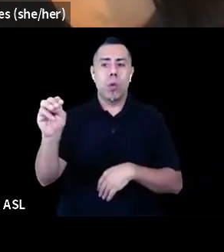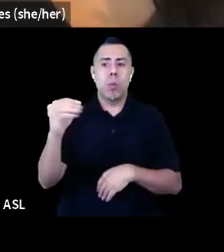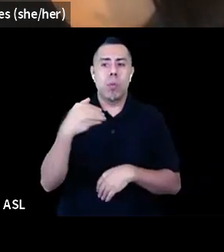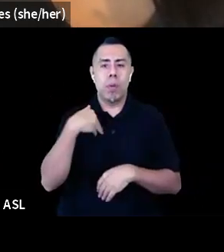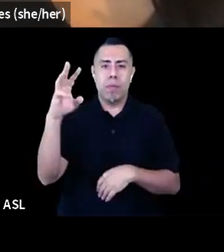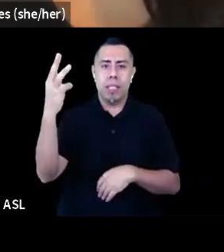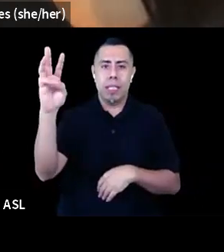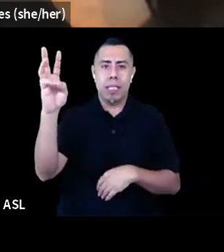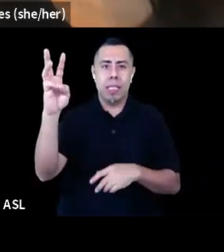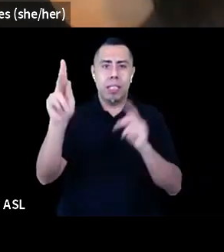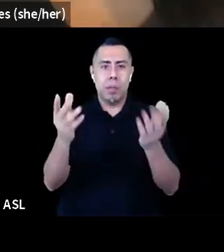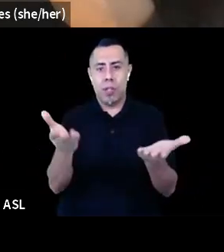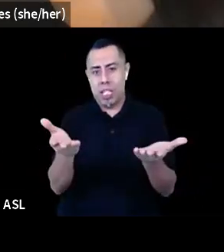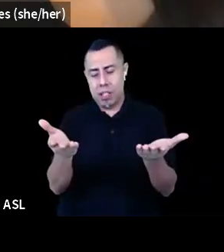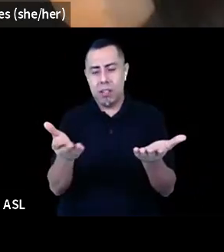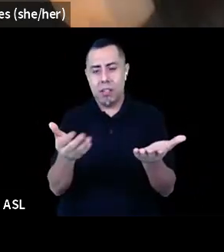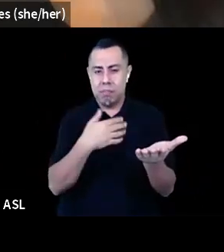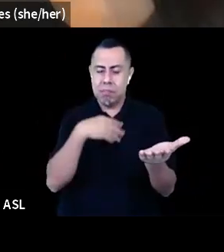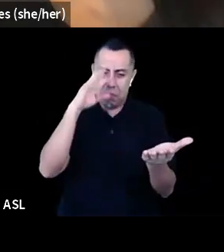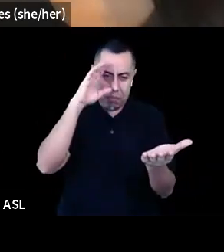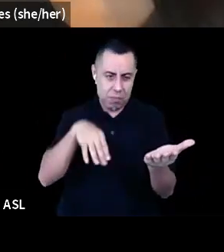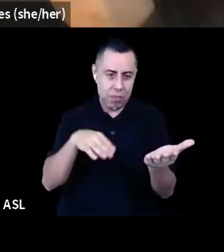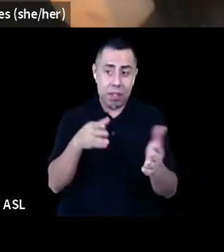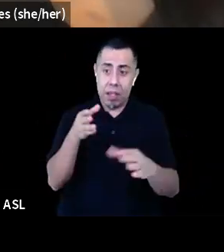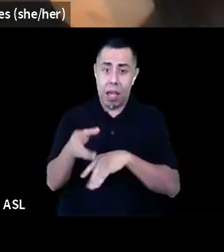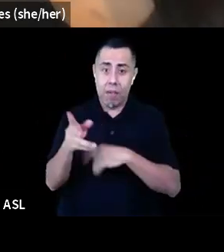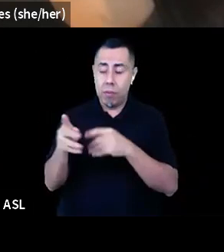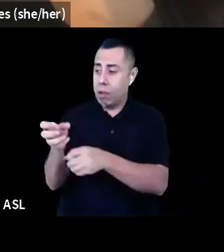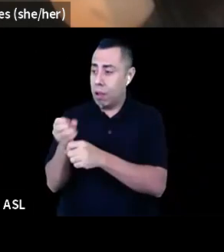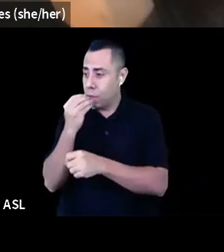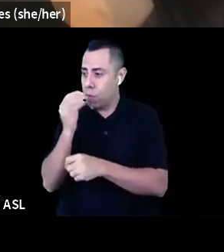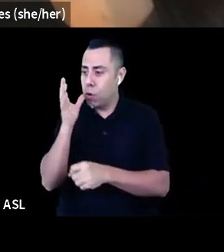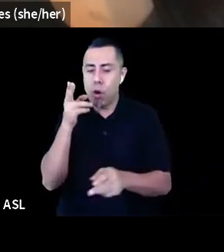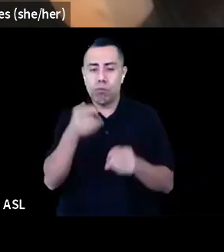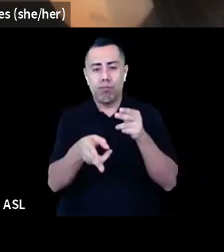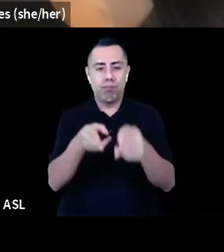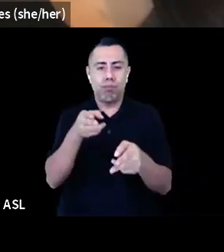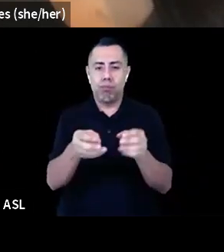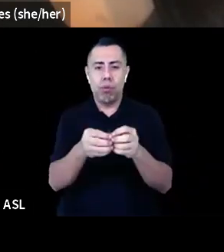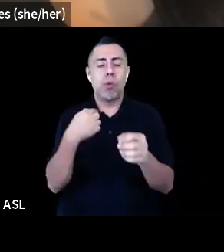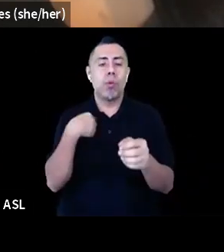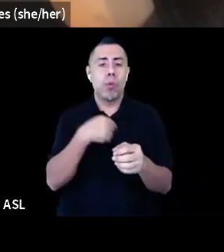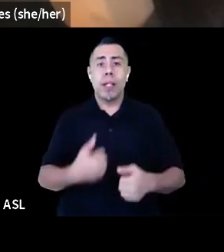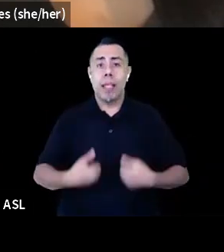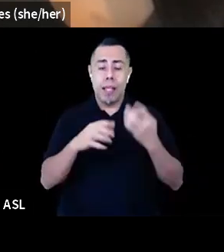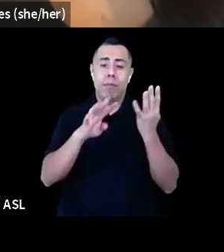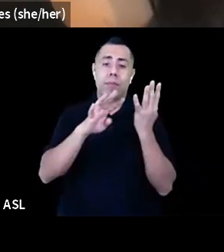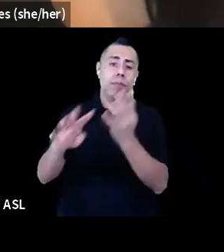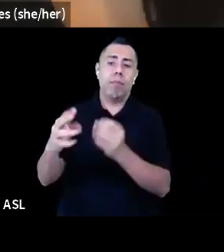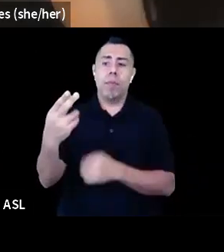after they get some food. Yeah, so we're also live streaming on HowlRound and on Facebook Live, so hello to all of you who are joining